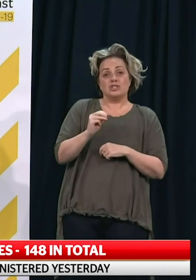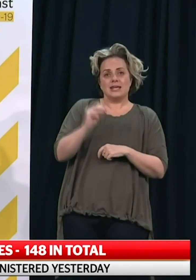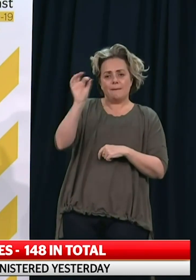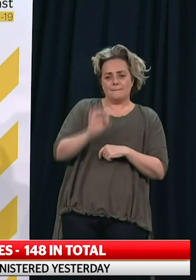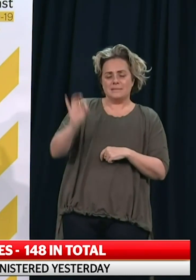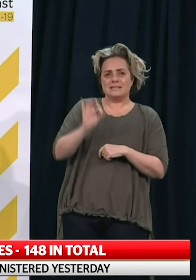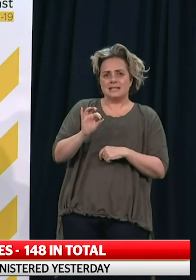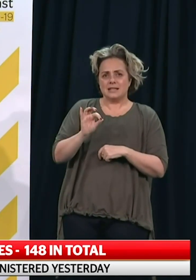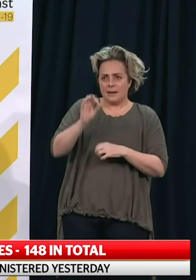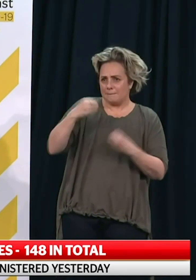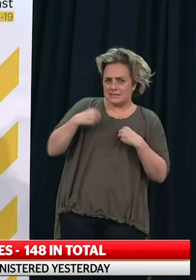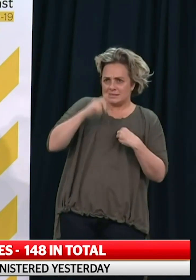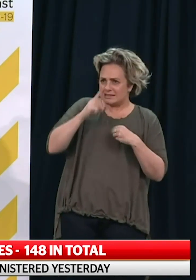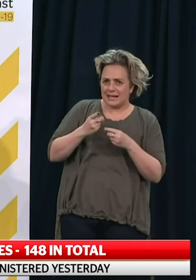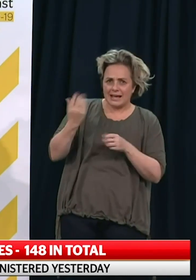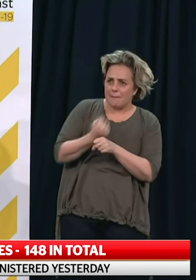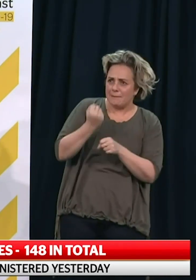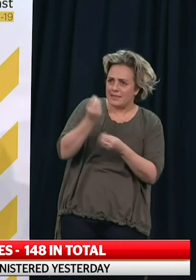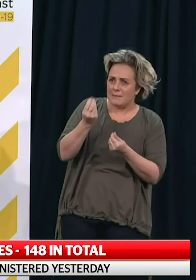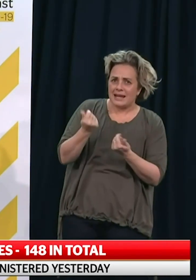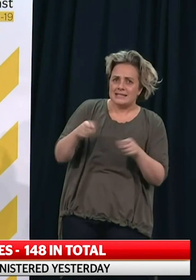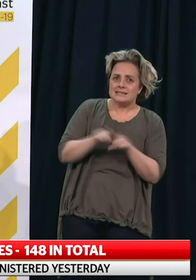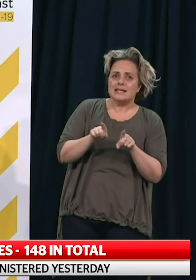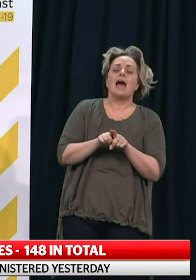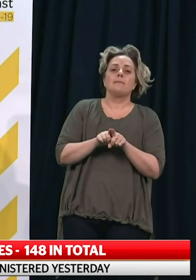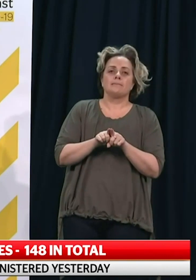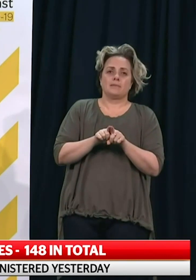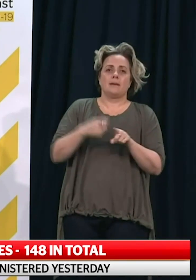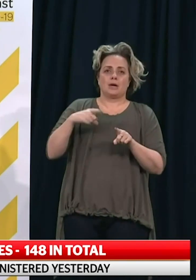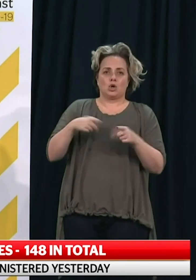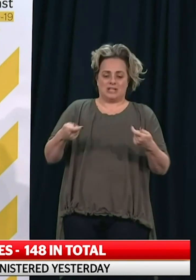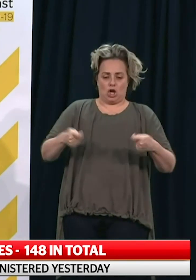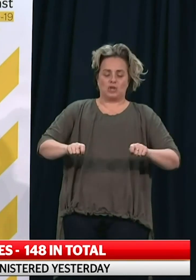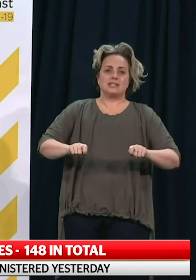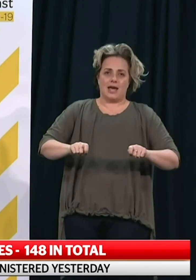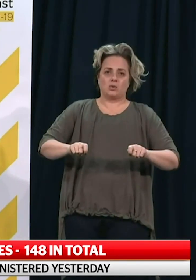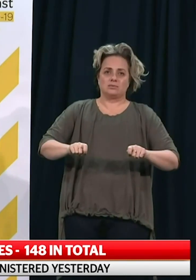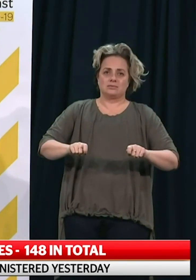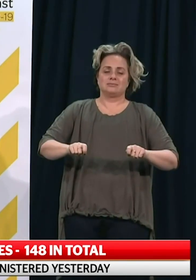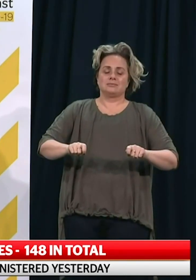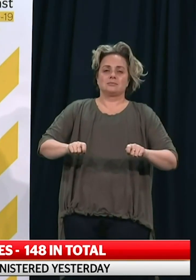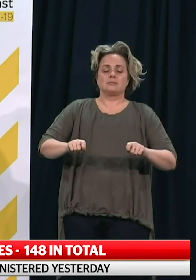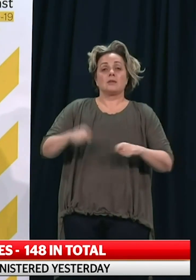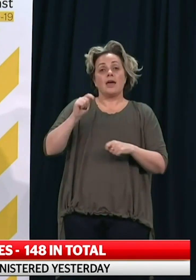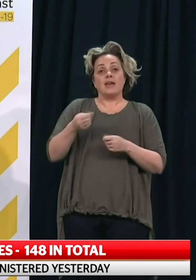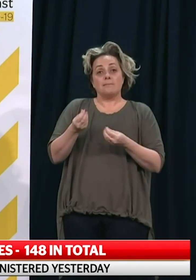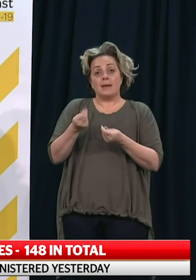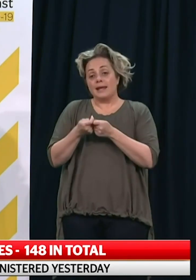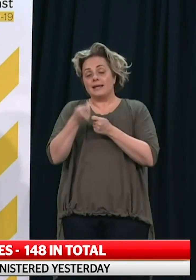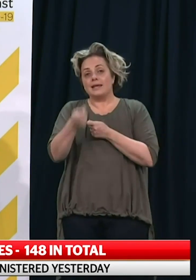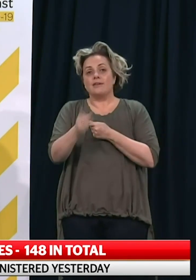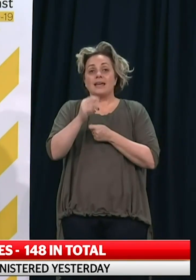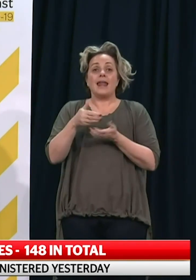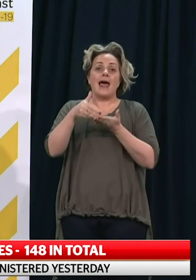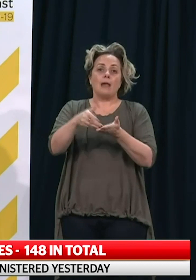capital-raising ability over a seven-day period due to the Alert Level increase. This payment can help with things like